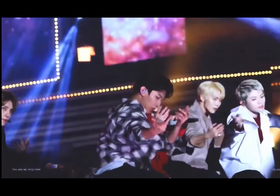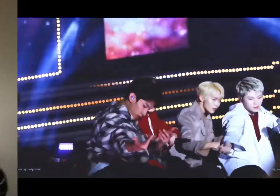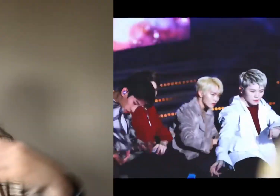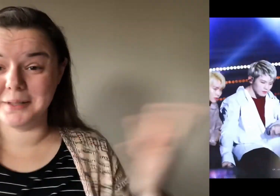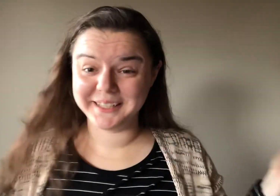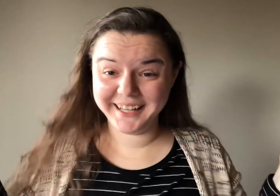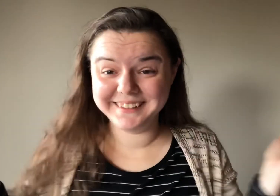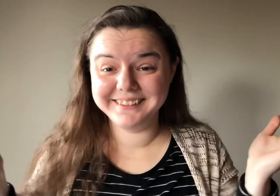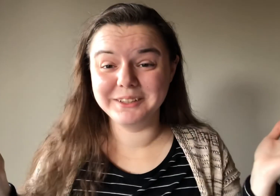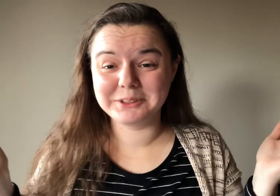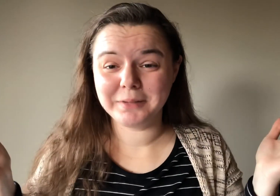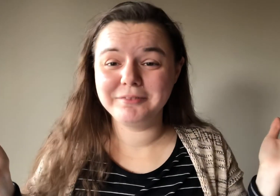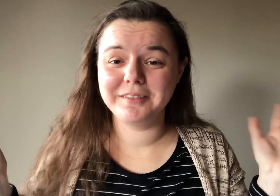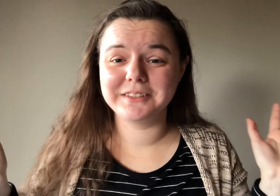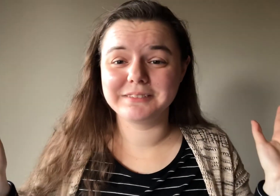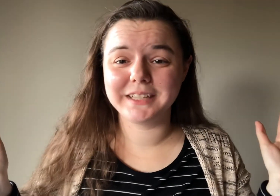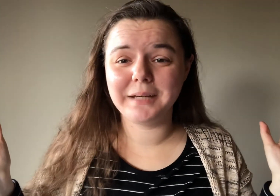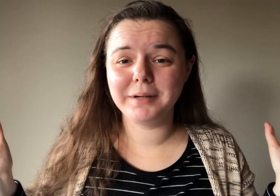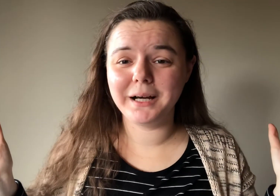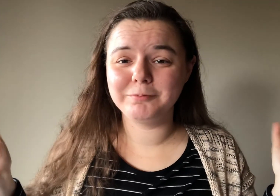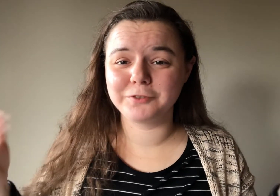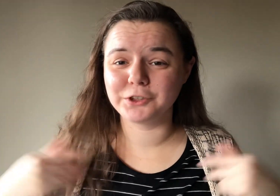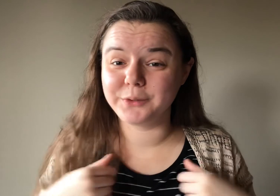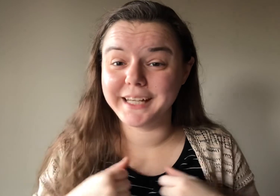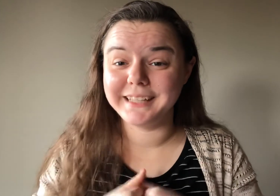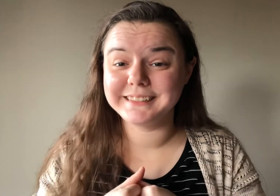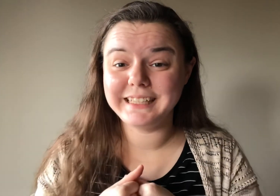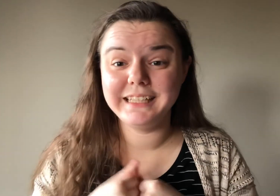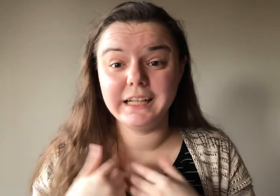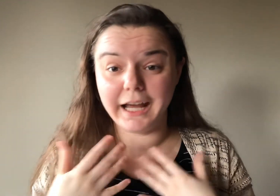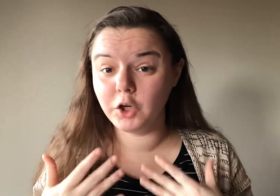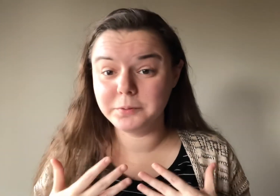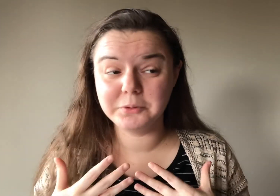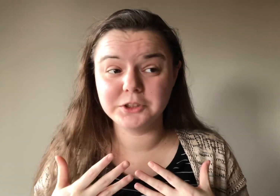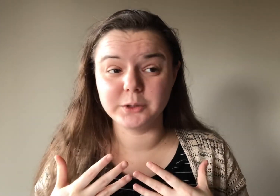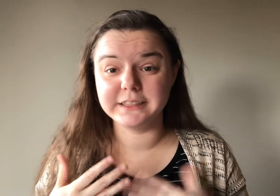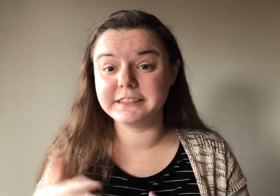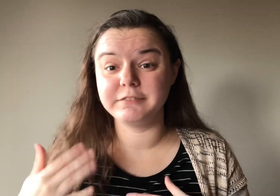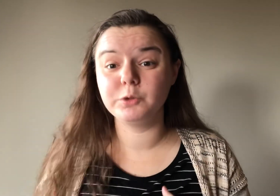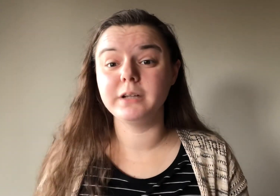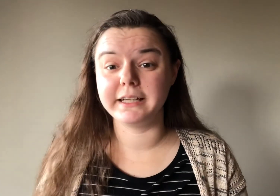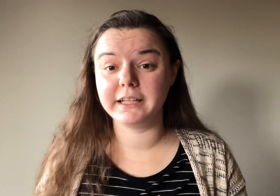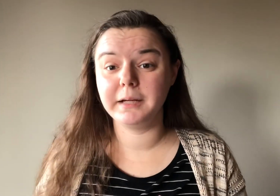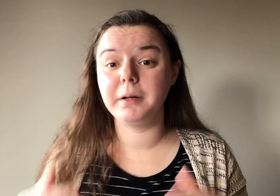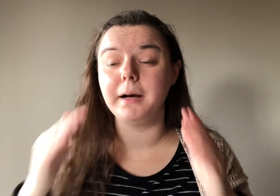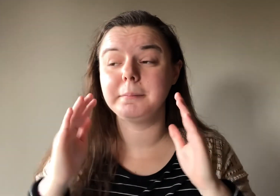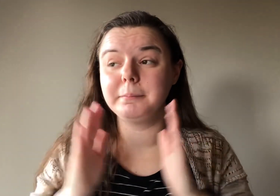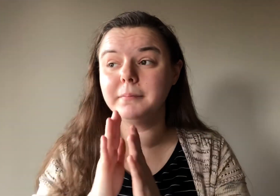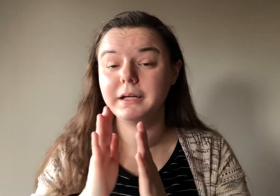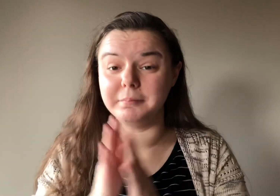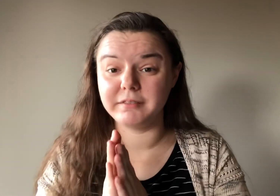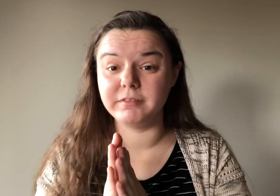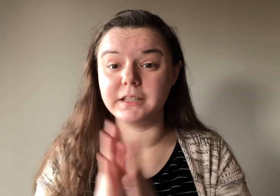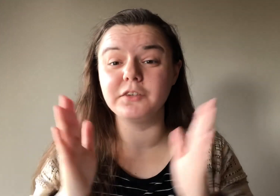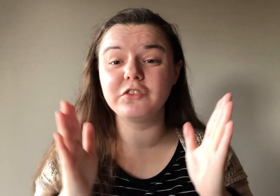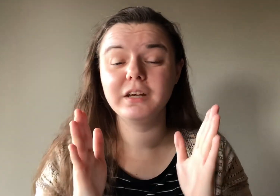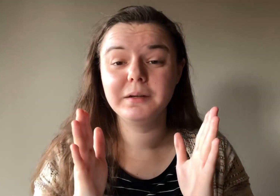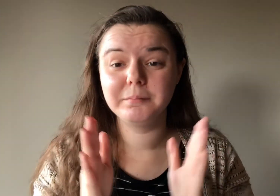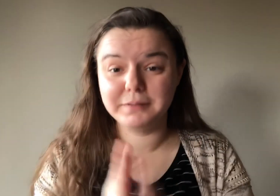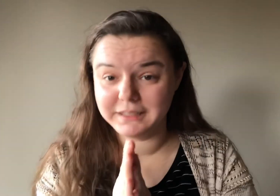but yeah those are my favorites of kpop for 2018 i hope you enjoyed this if you like kpop and make videos please